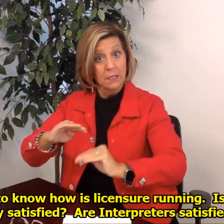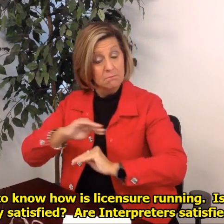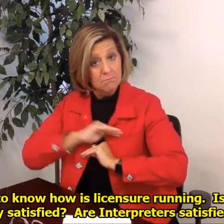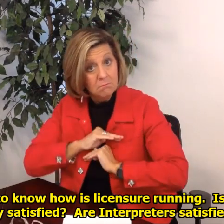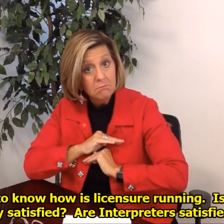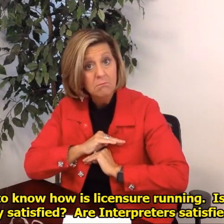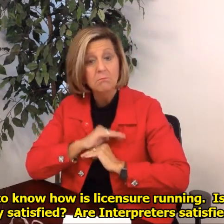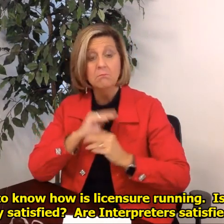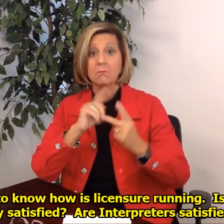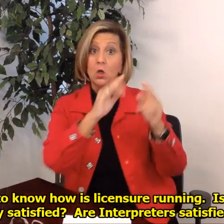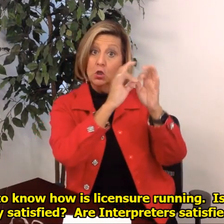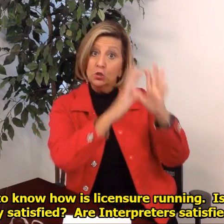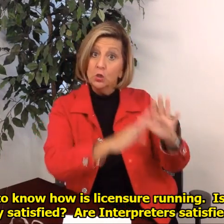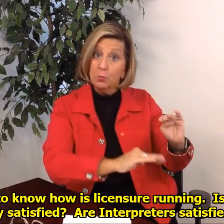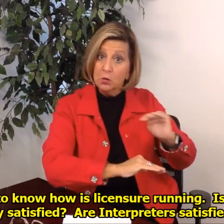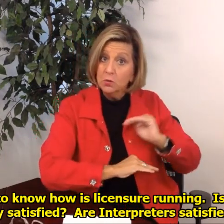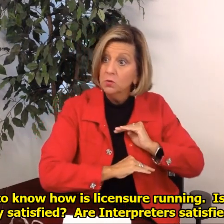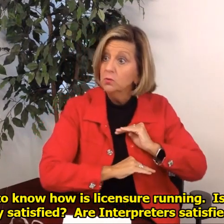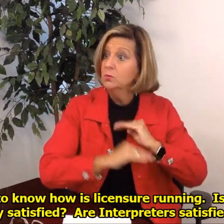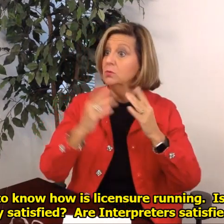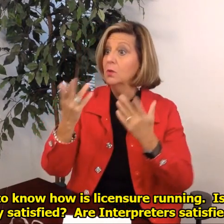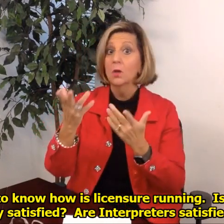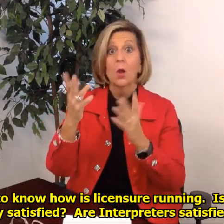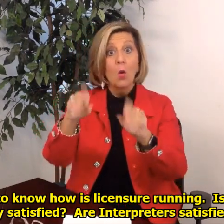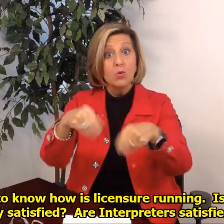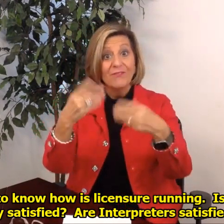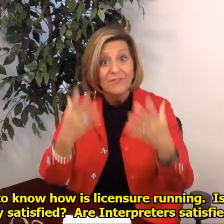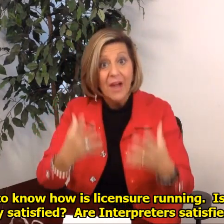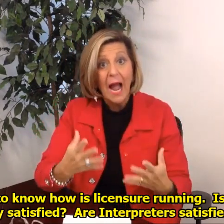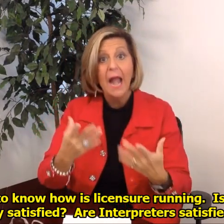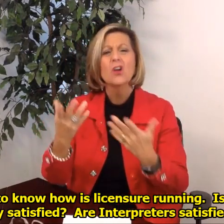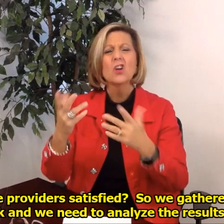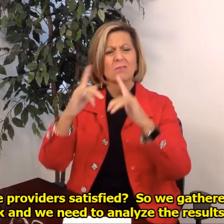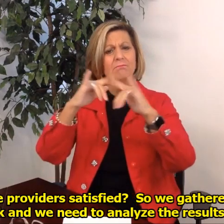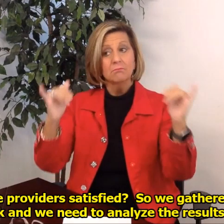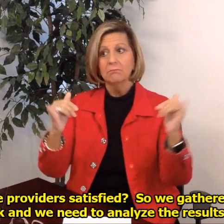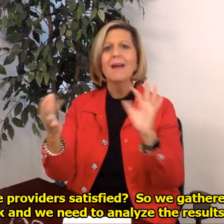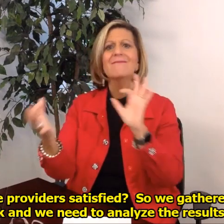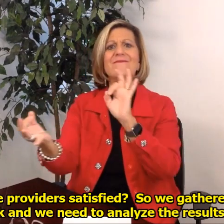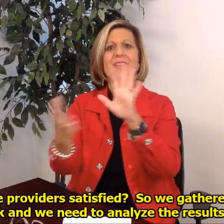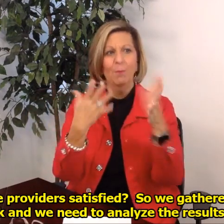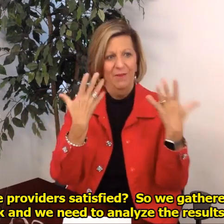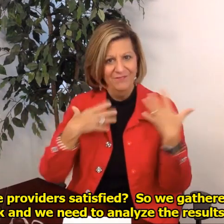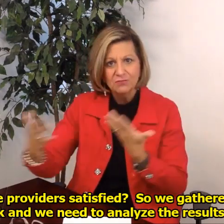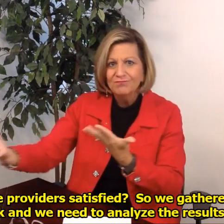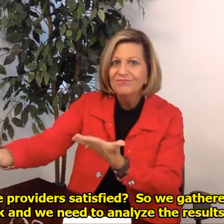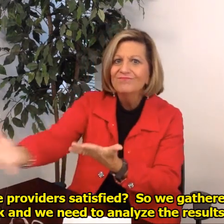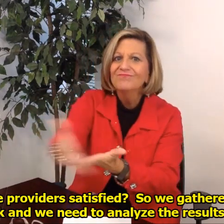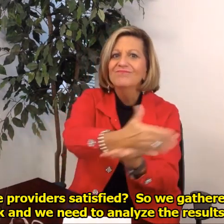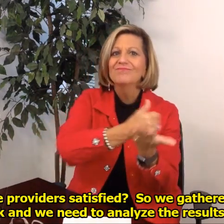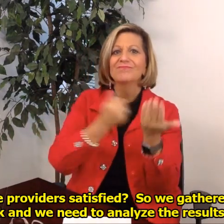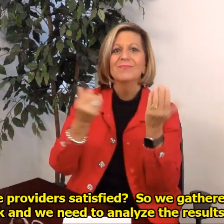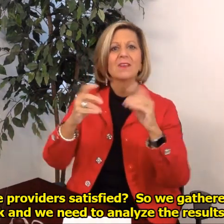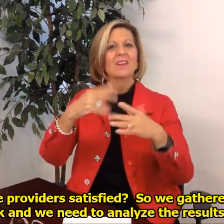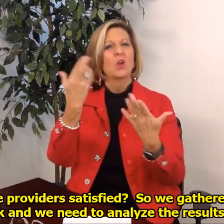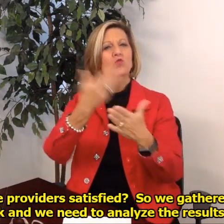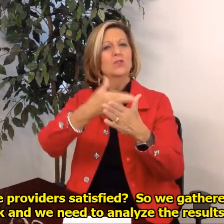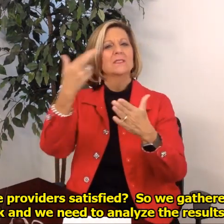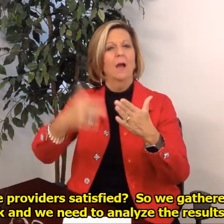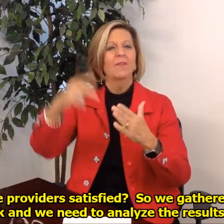is the community satisfied our interpreter satisfied are the service providers satisfied so we get that feedback